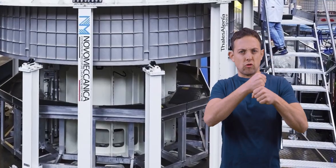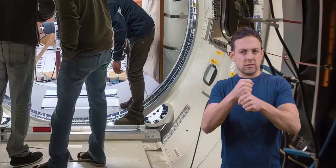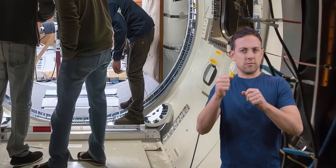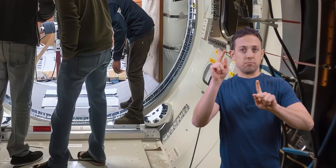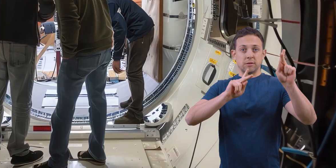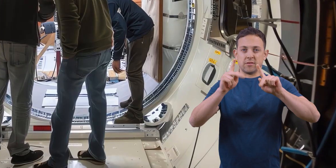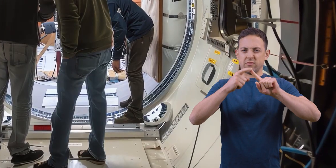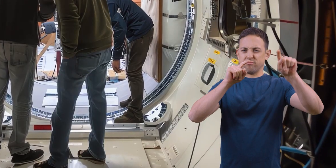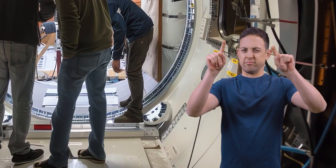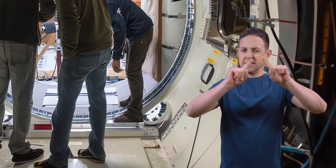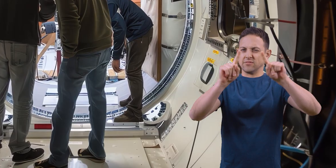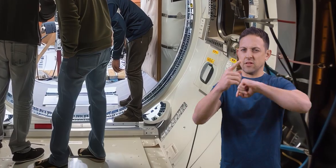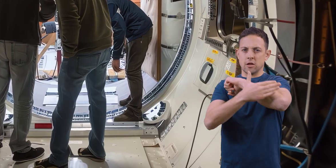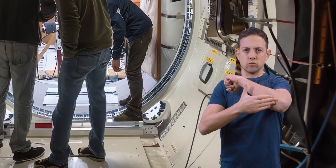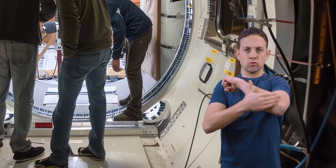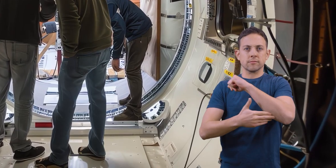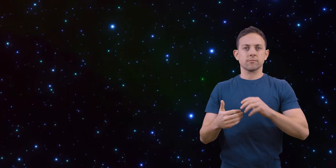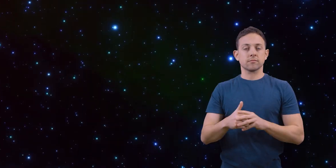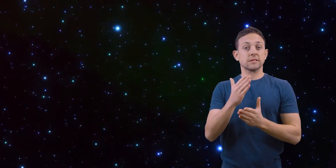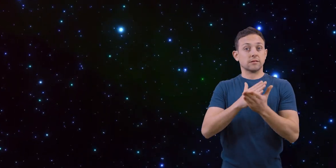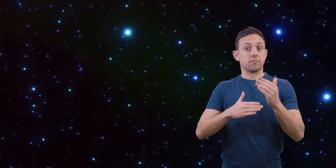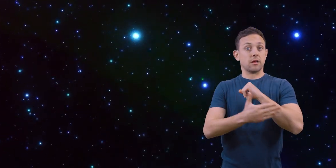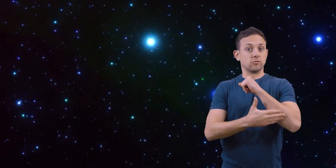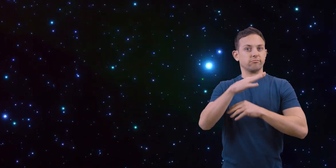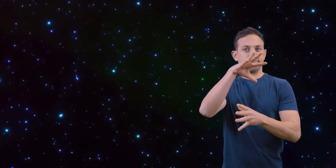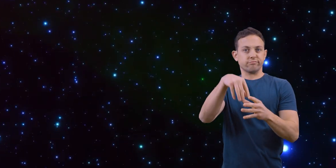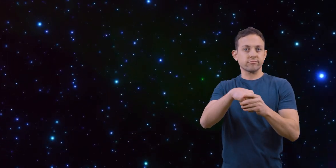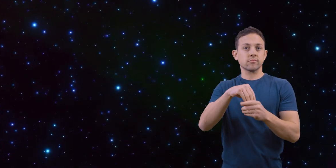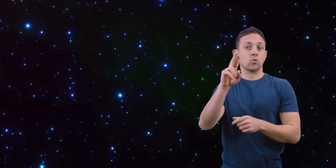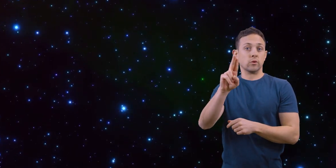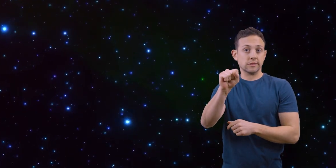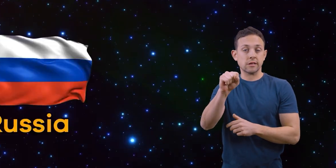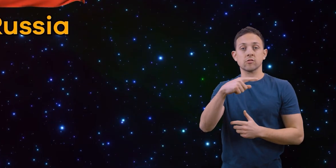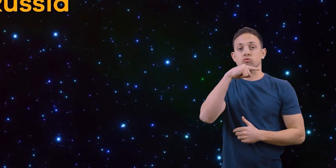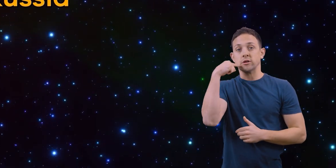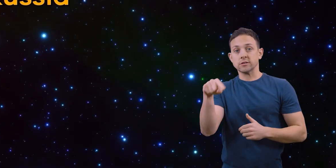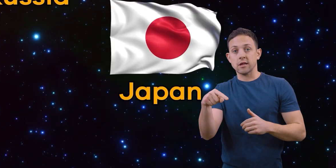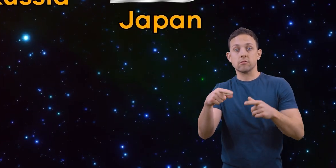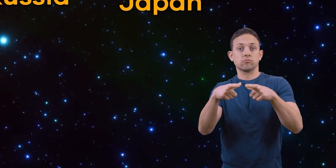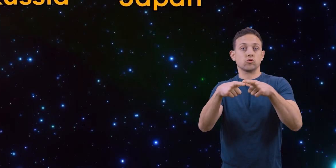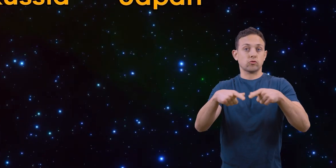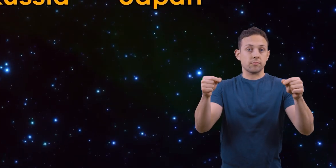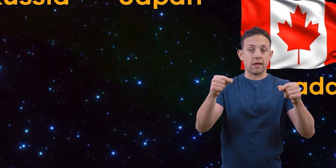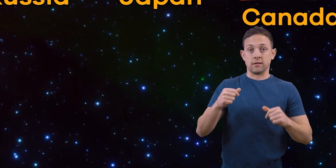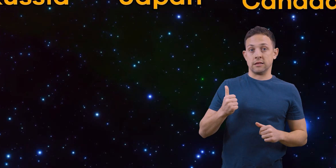from people in various countries. Some of these countries include the US, Russia, Japan, Canada,